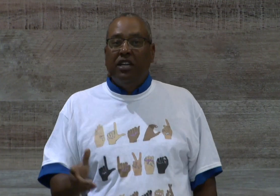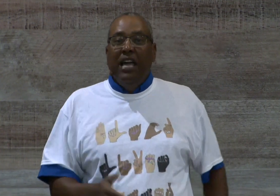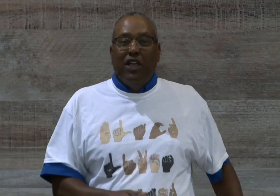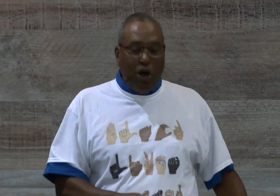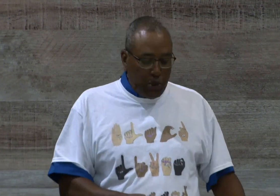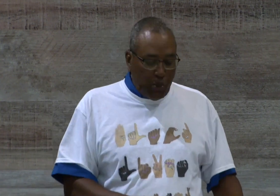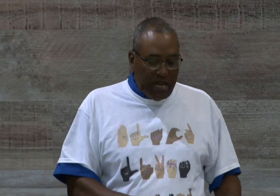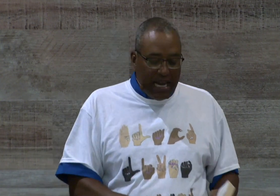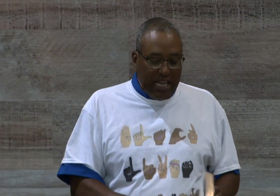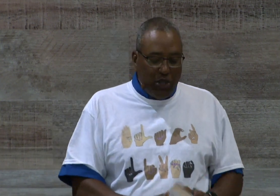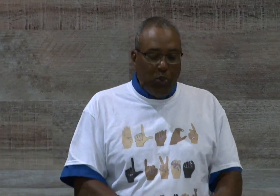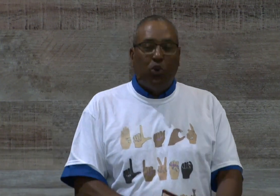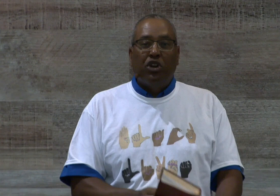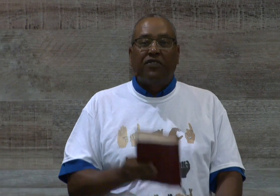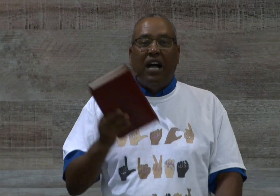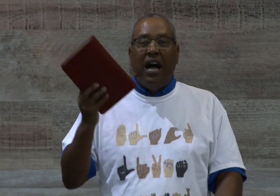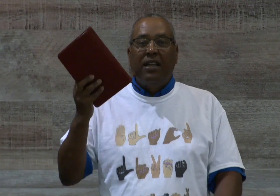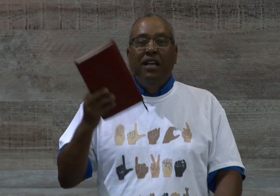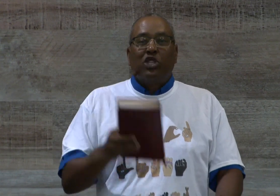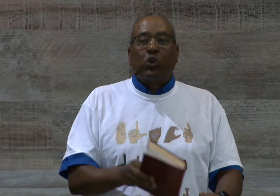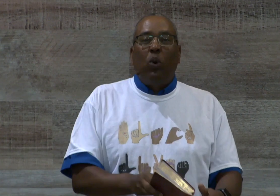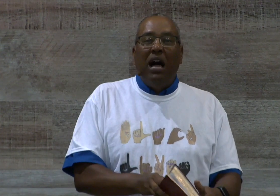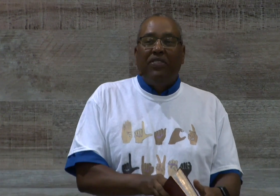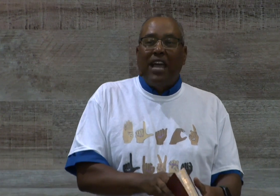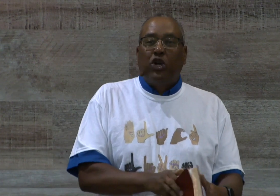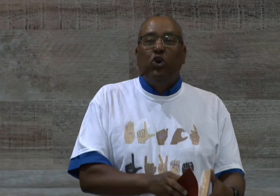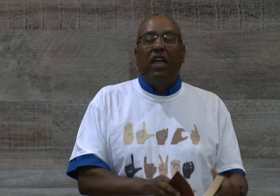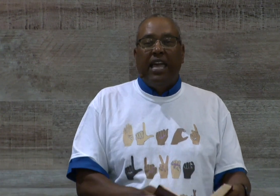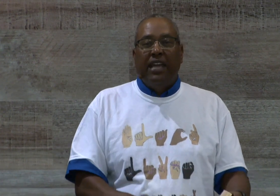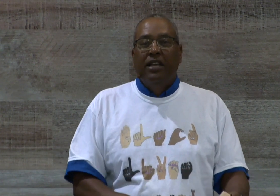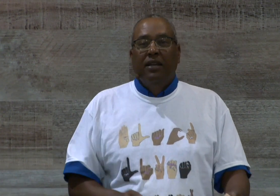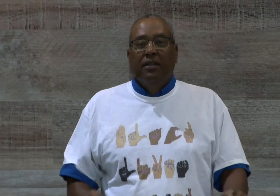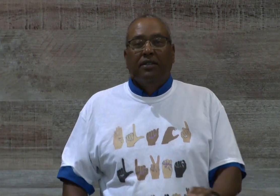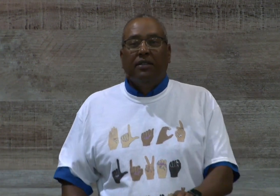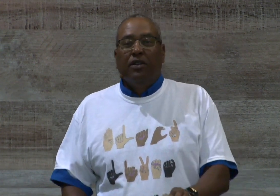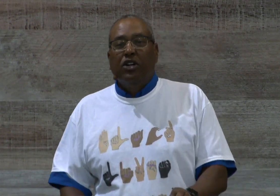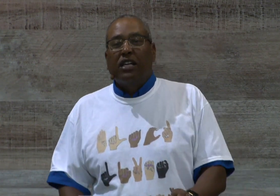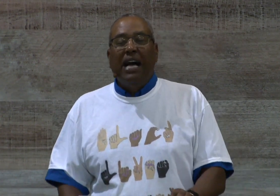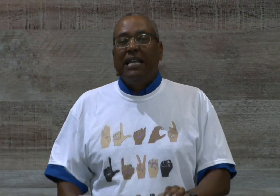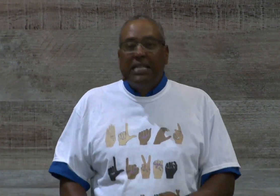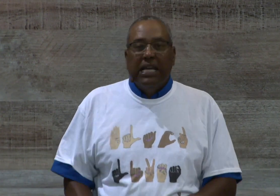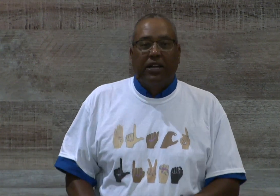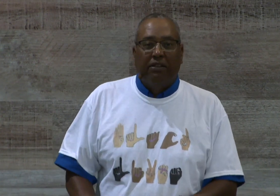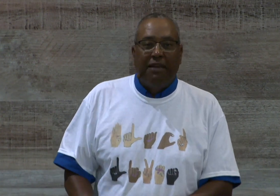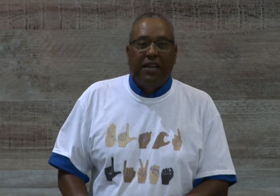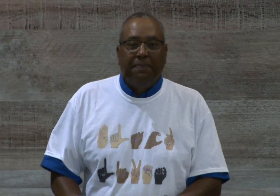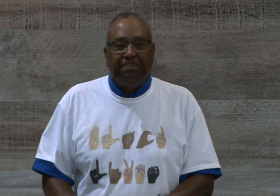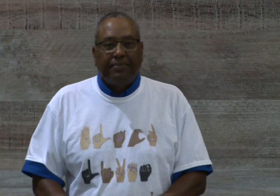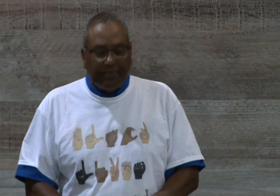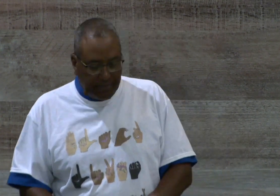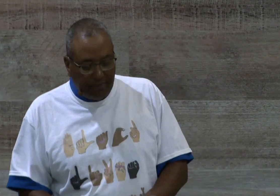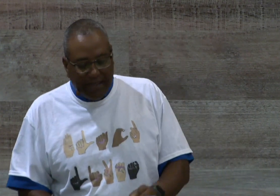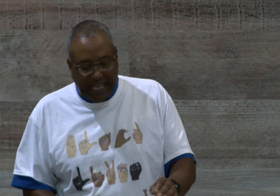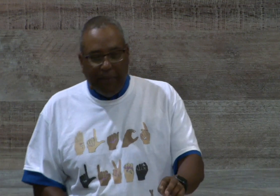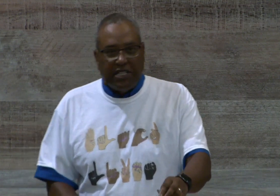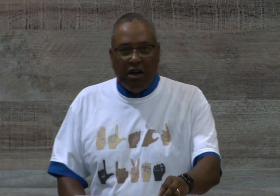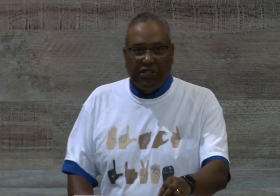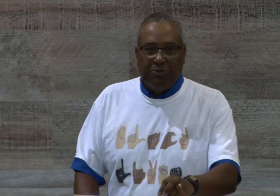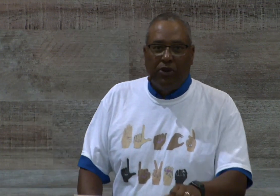and those who were not in the word of God swallowed that Kool-Aid hook, line, and sinker, amen? Can we talk this morning?